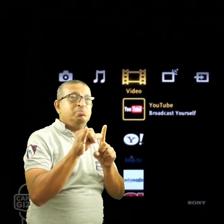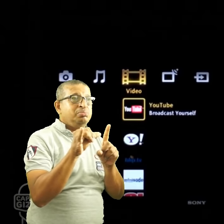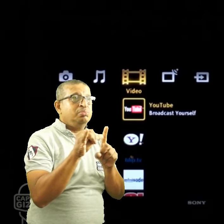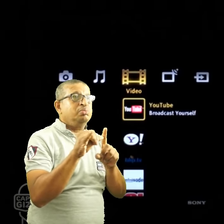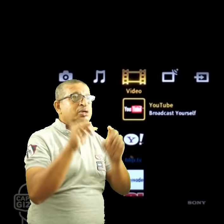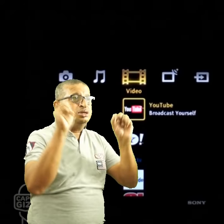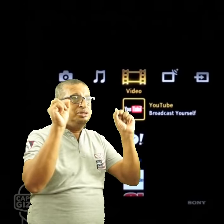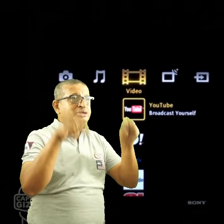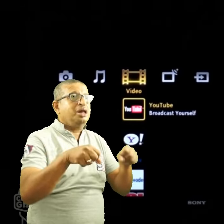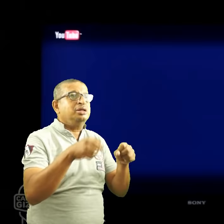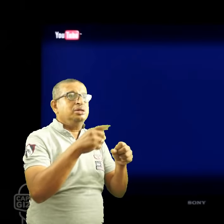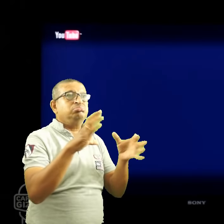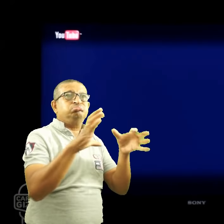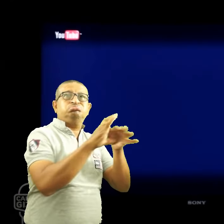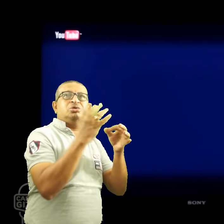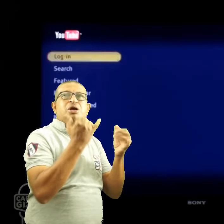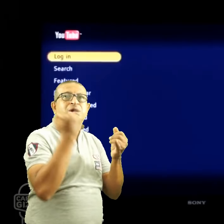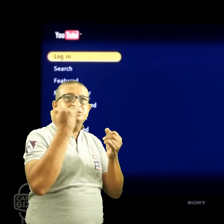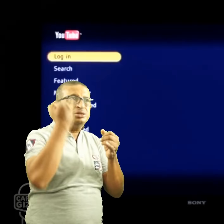services on the internet.